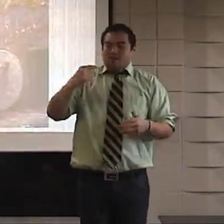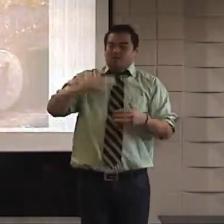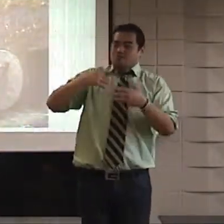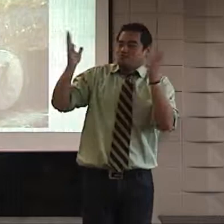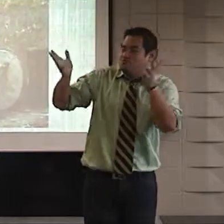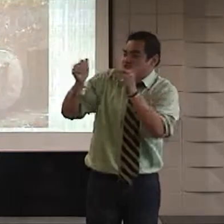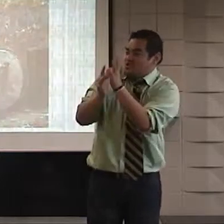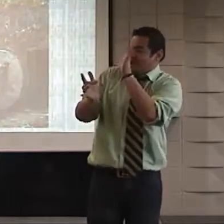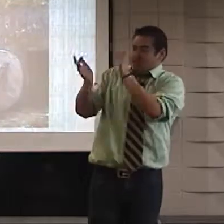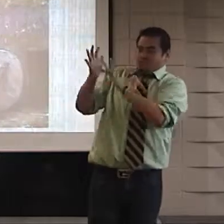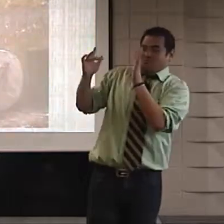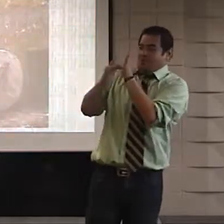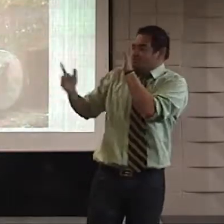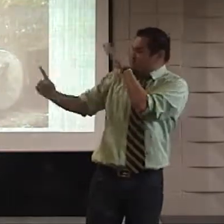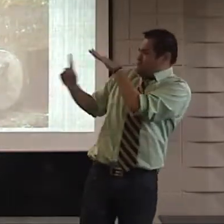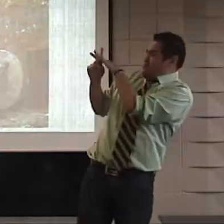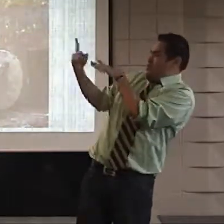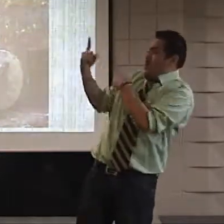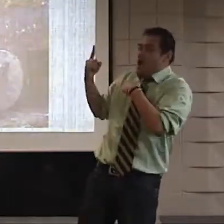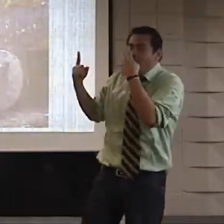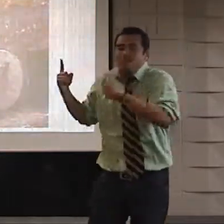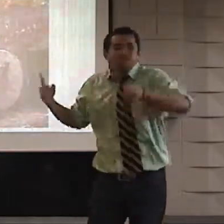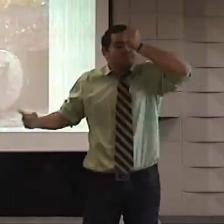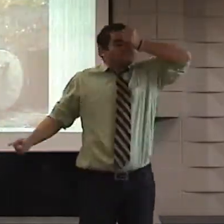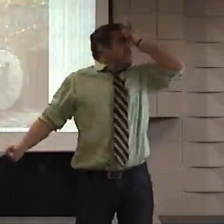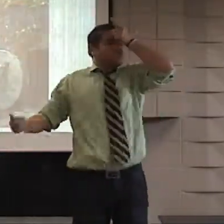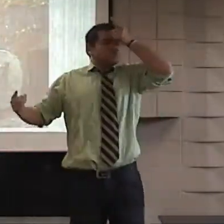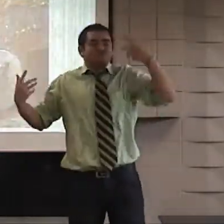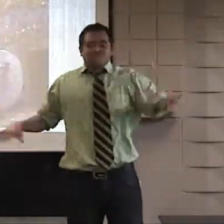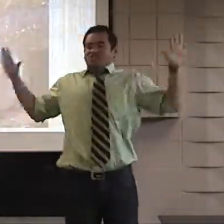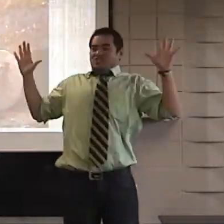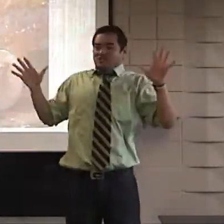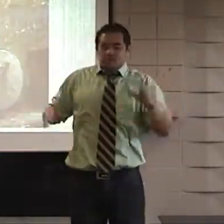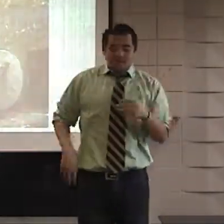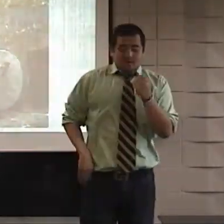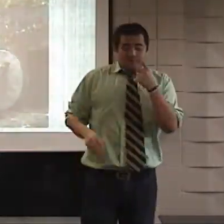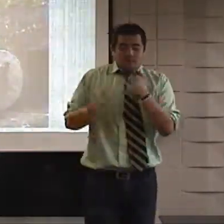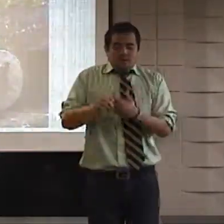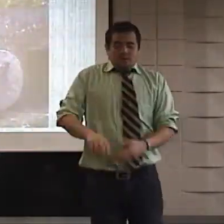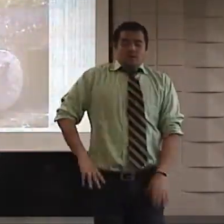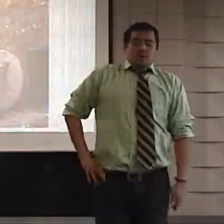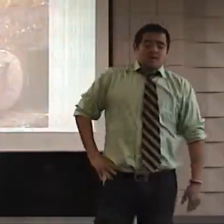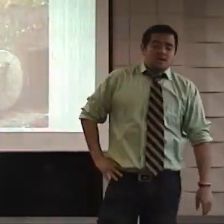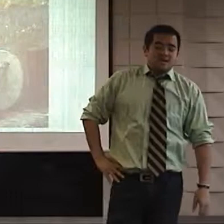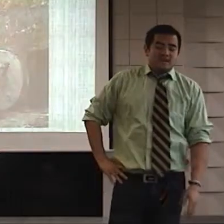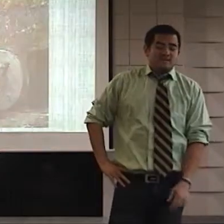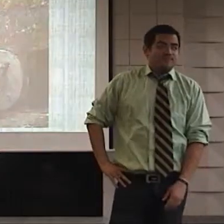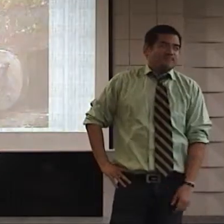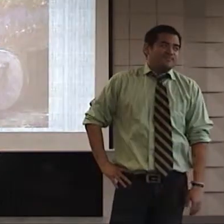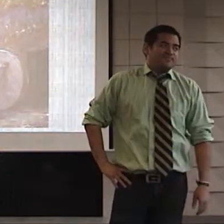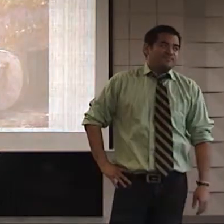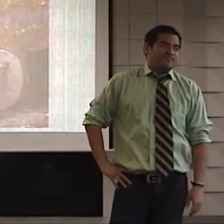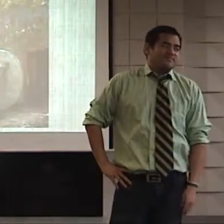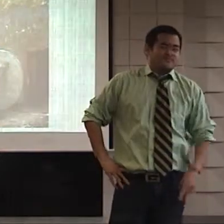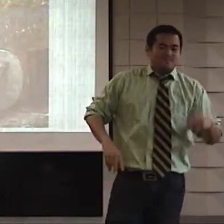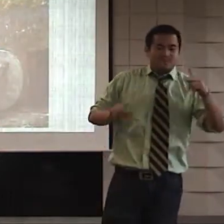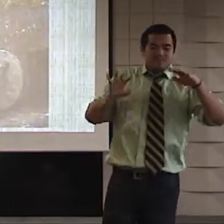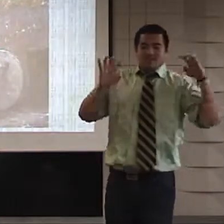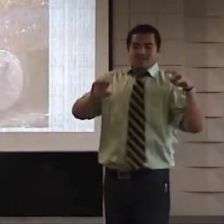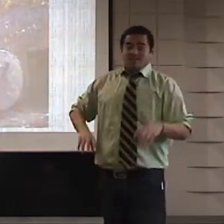And so they did. They came and they said, We saw Jesus. We saw Jesus. We get it. He told us everything about the law and the prophets. The eleven,